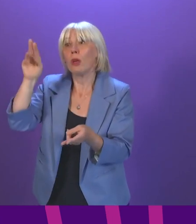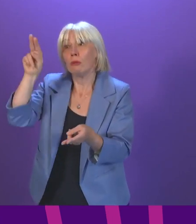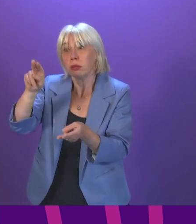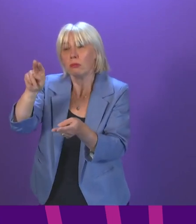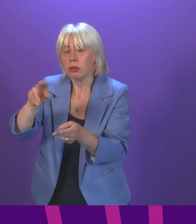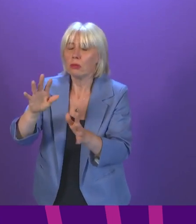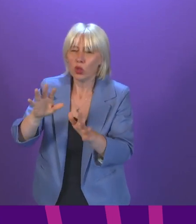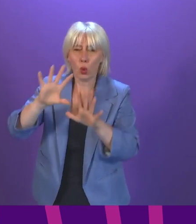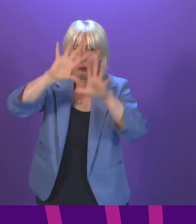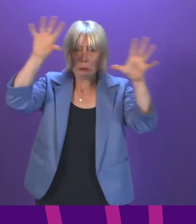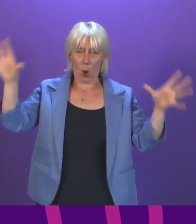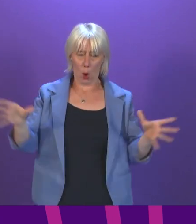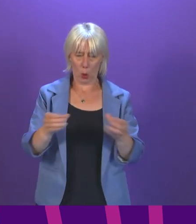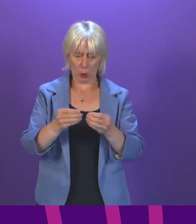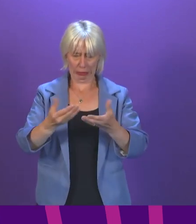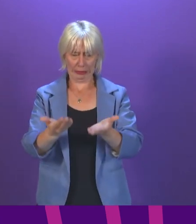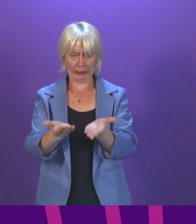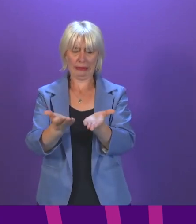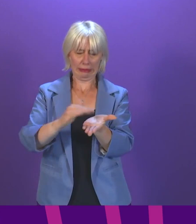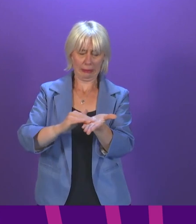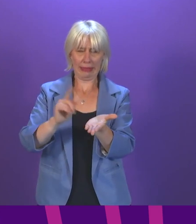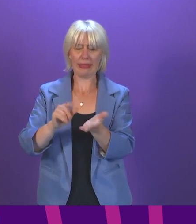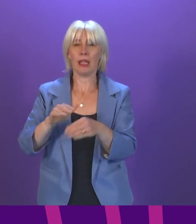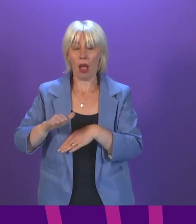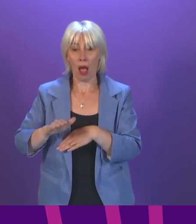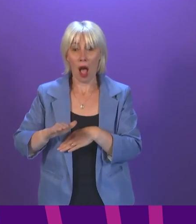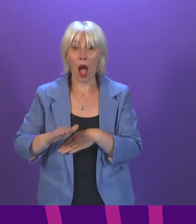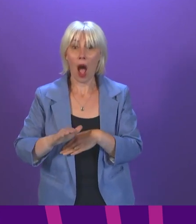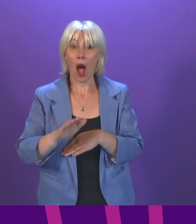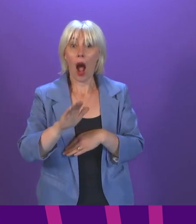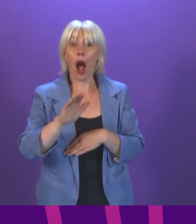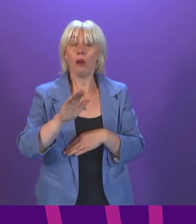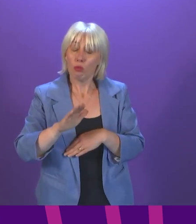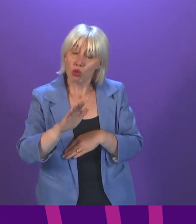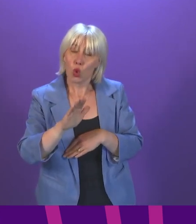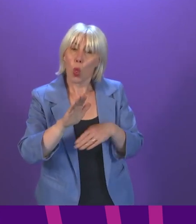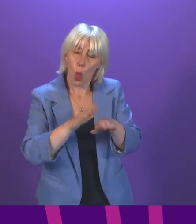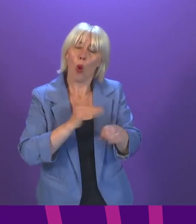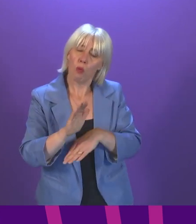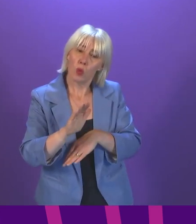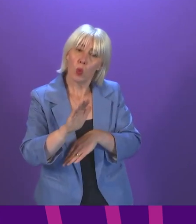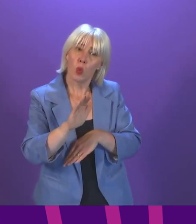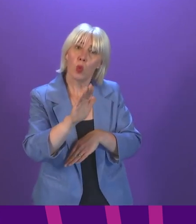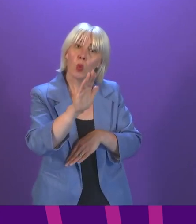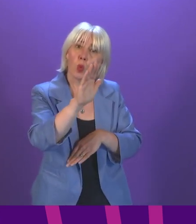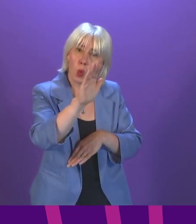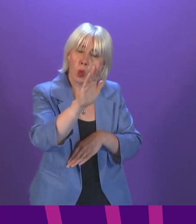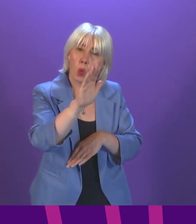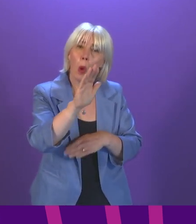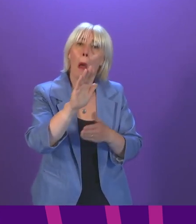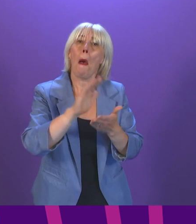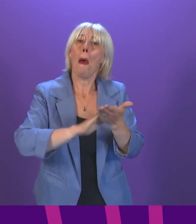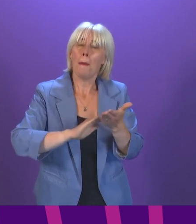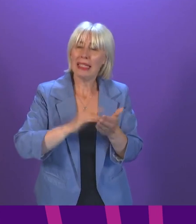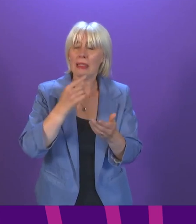all of that that it appears that the rate of increase has slowed. And that may well suggest that the appeal to